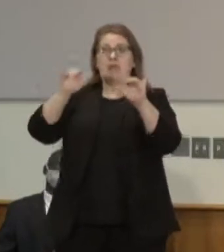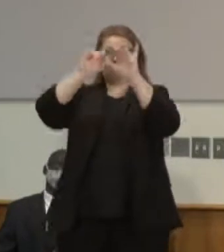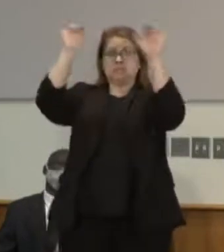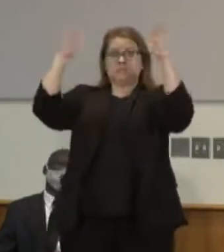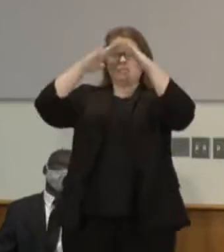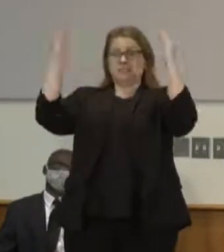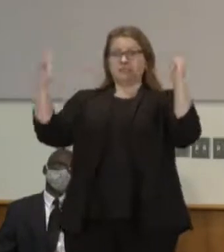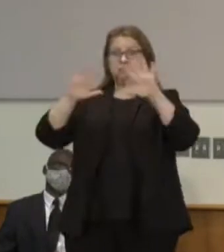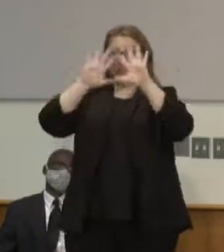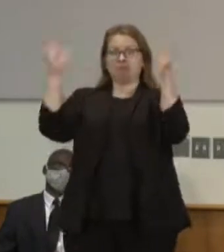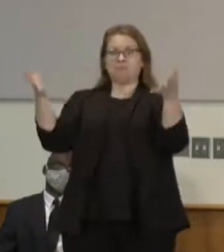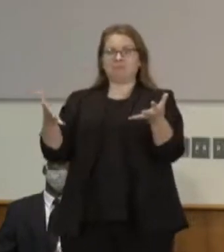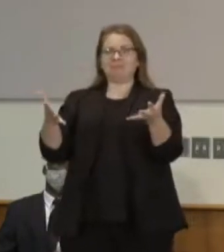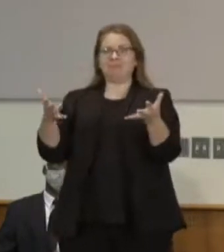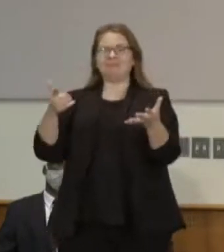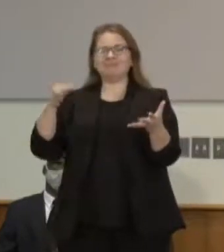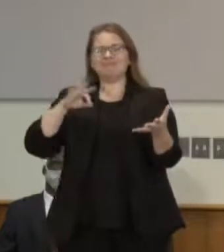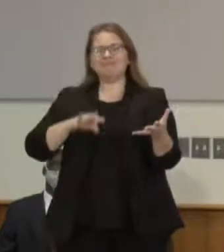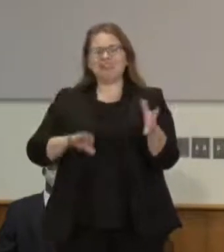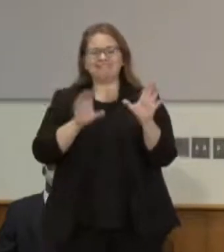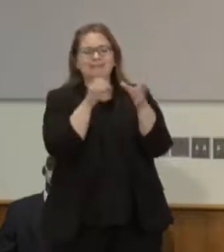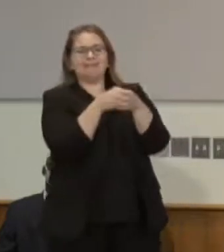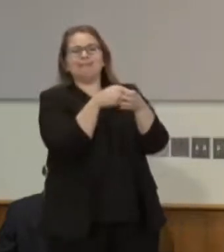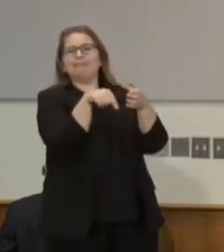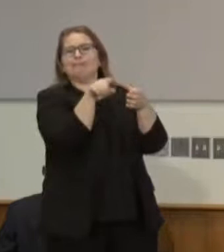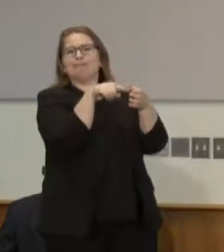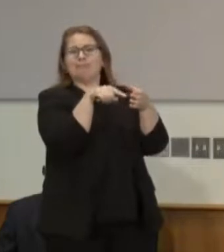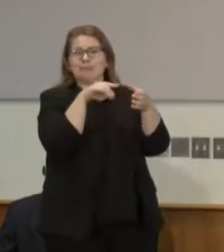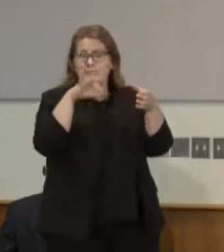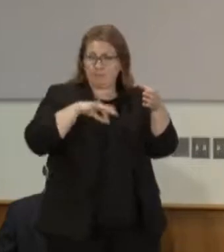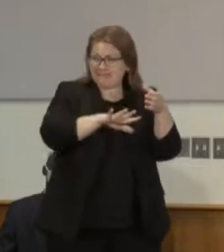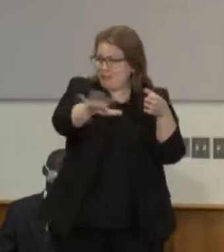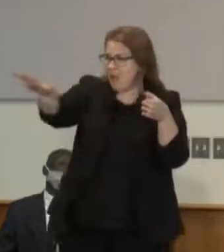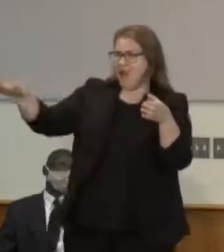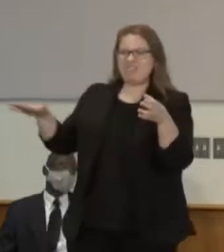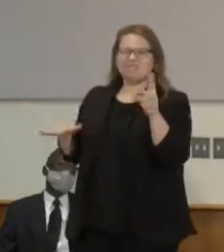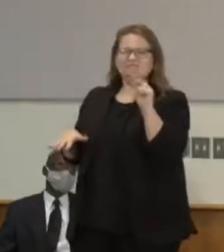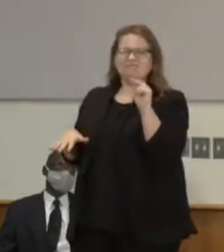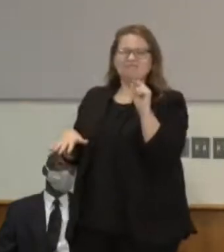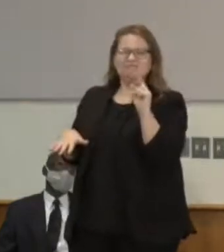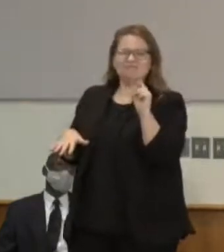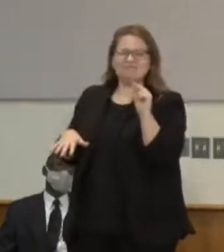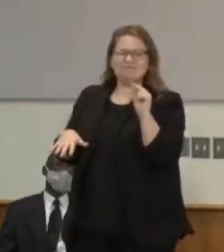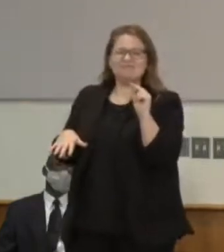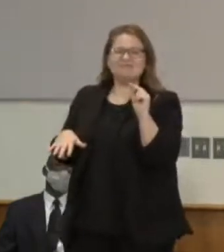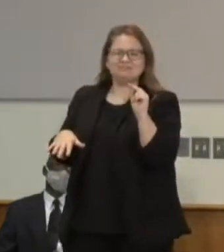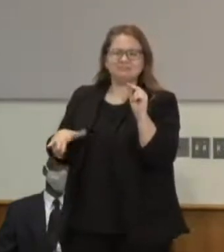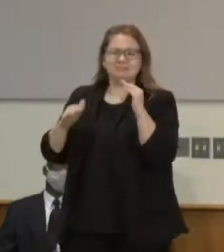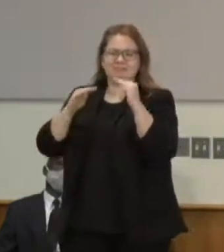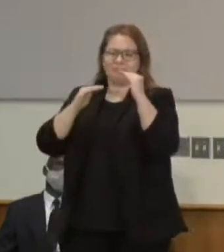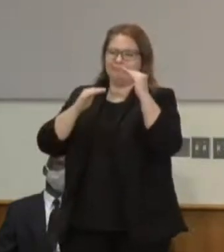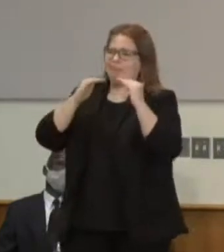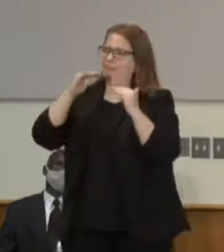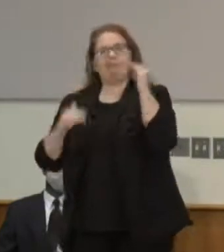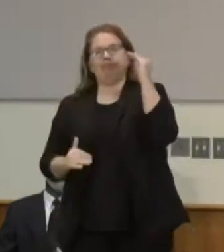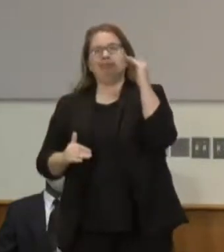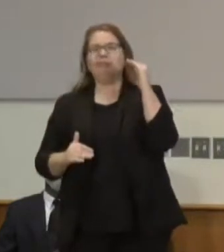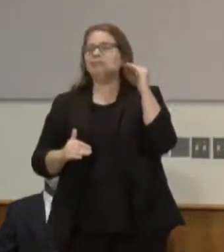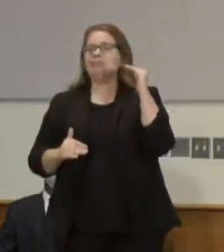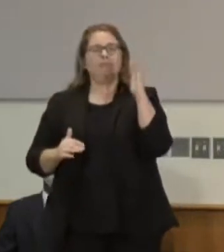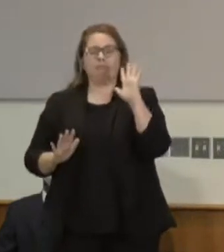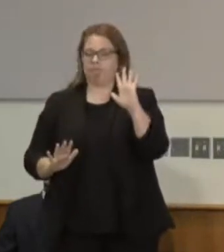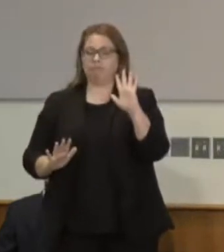benefit others and so if a pillar of our democracy is the idea that every person gets a vote